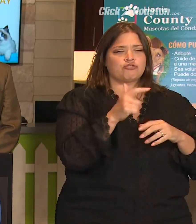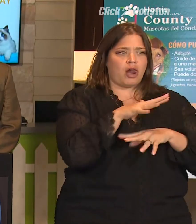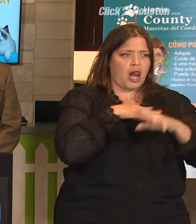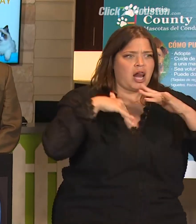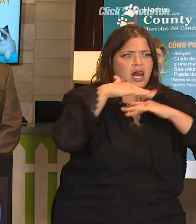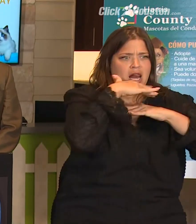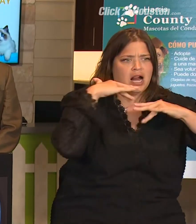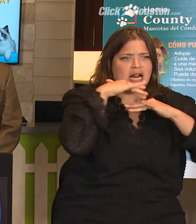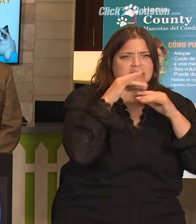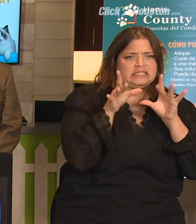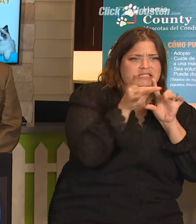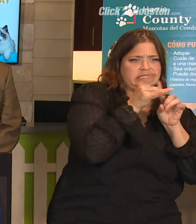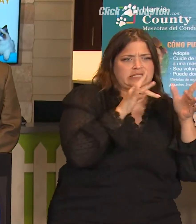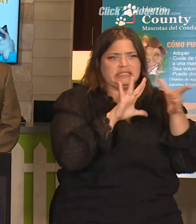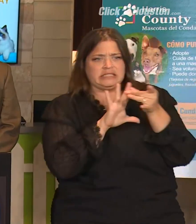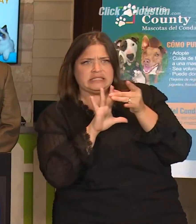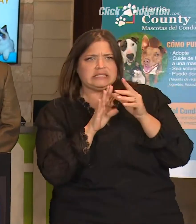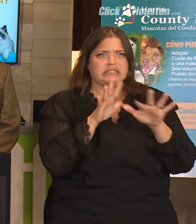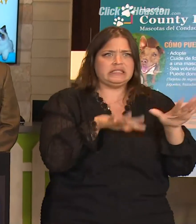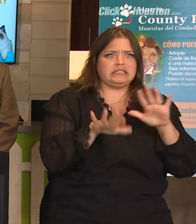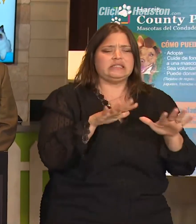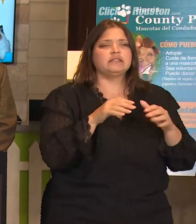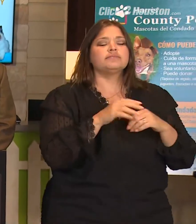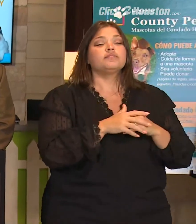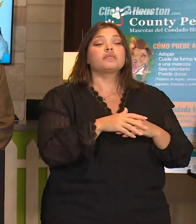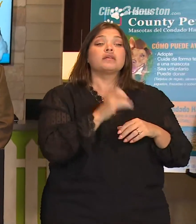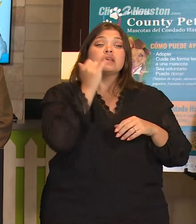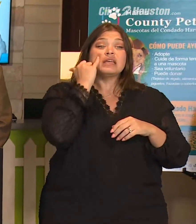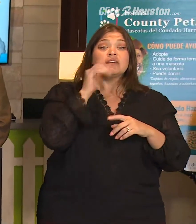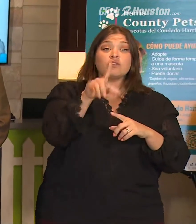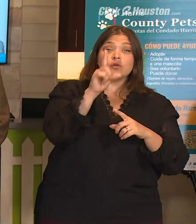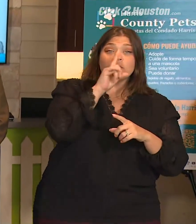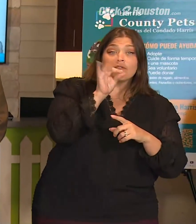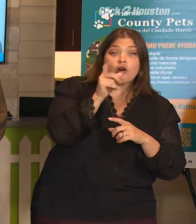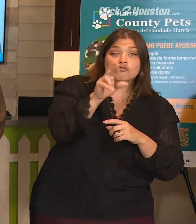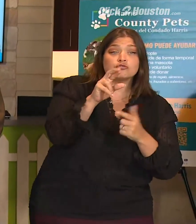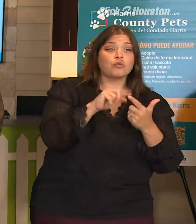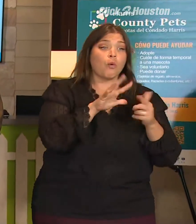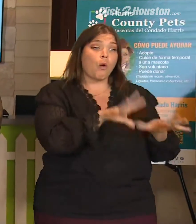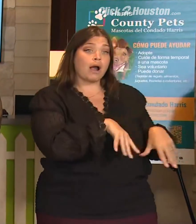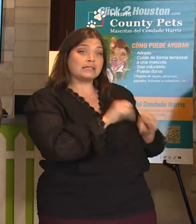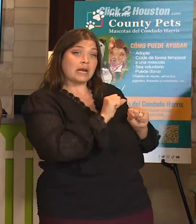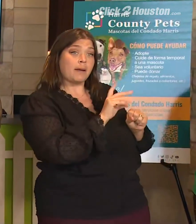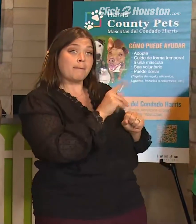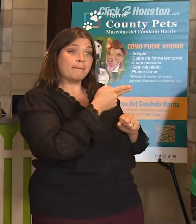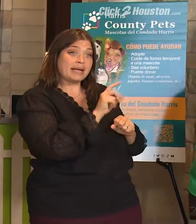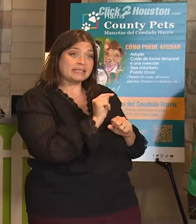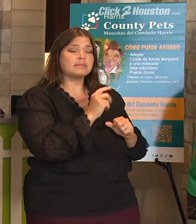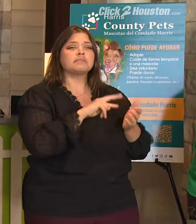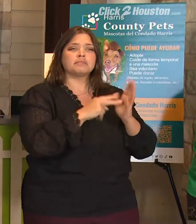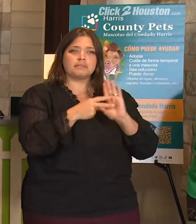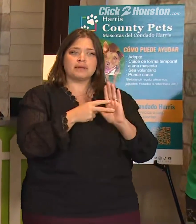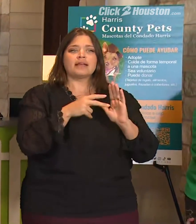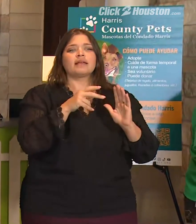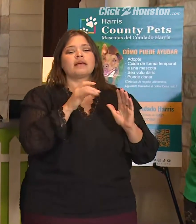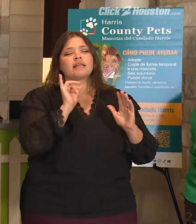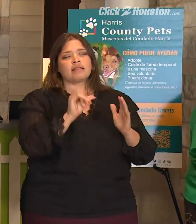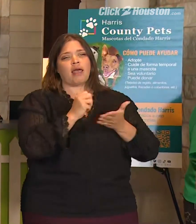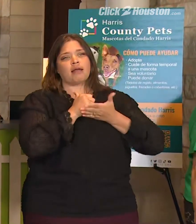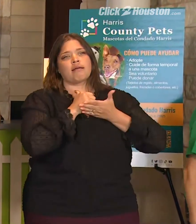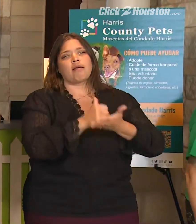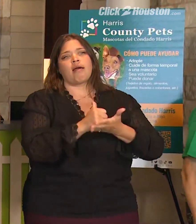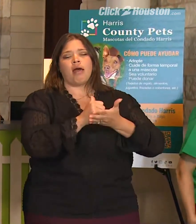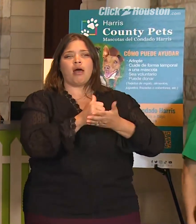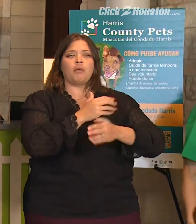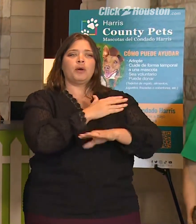By fostering or adopting a pet, you'll help us make sure that these pets have the homes that they